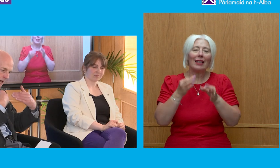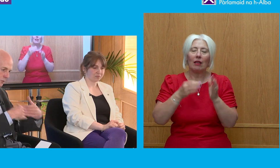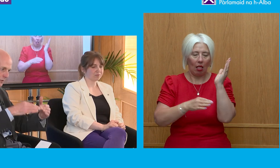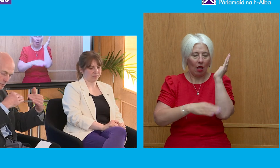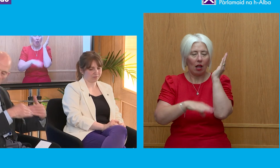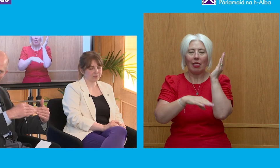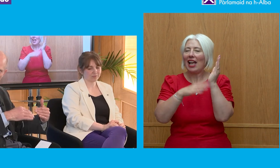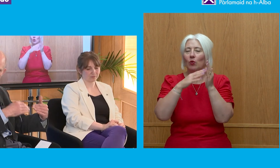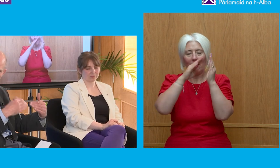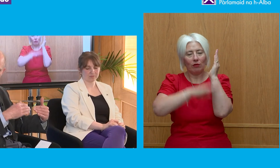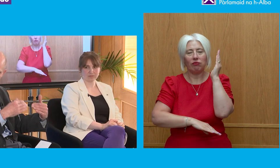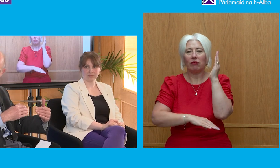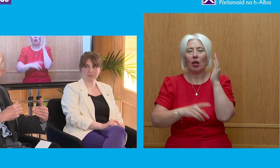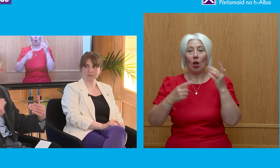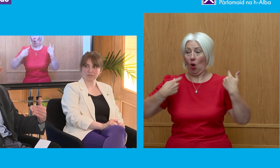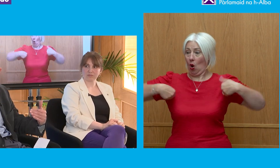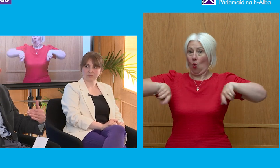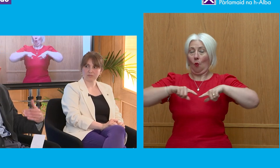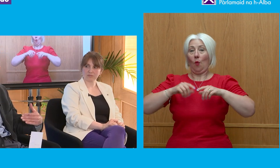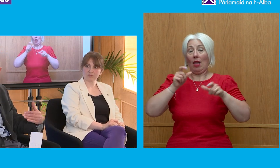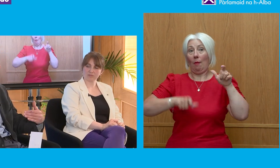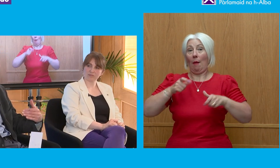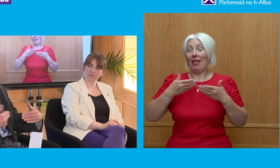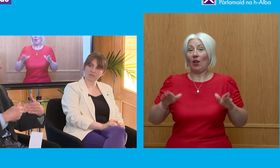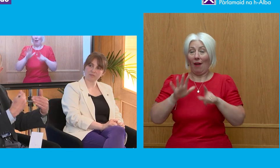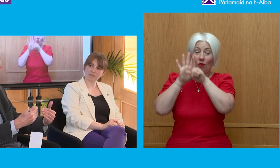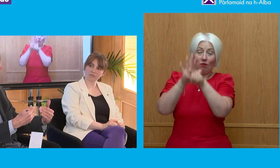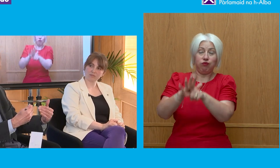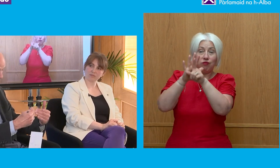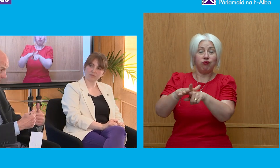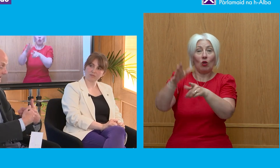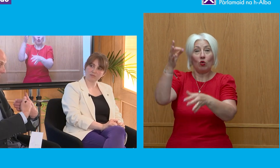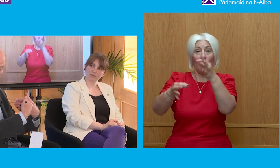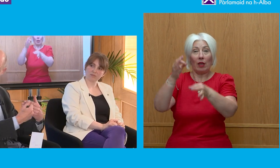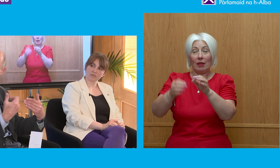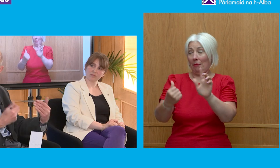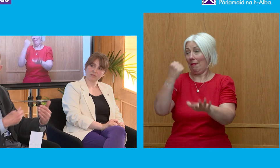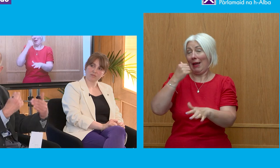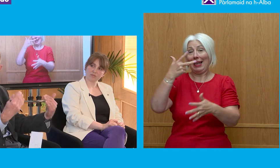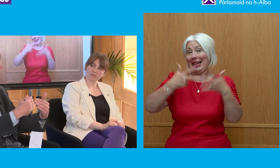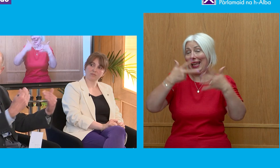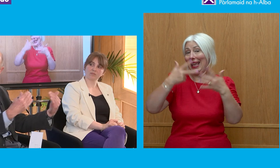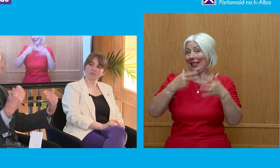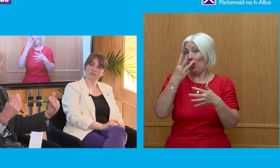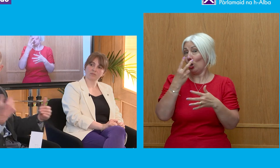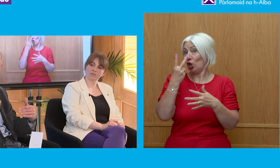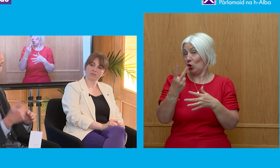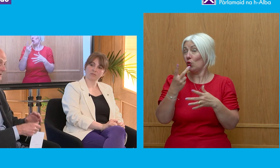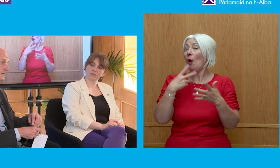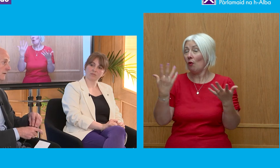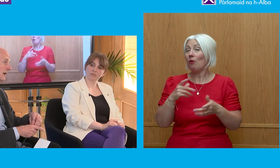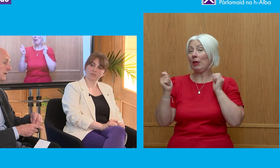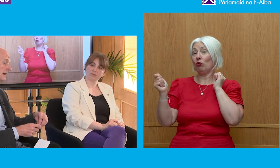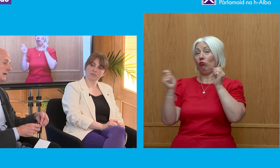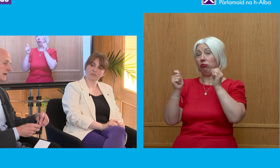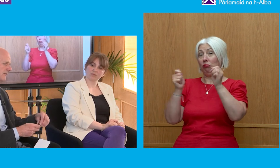to see far more public pressure on the political class, as there was in 1832 through the Charter's time and indeed through many of the great changes as